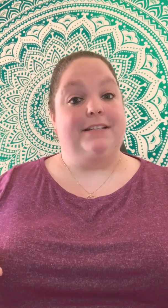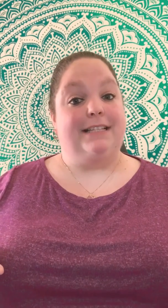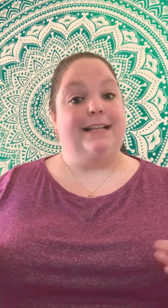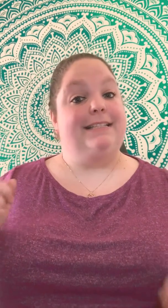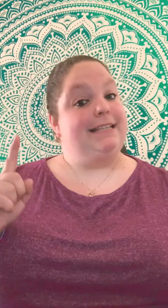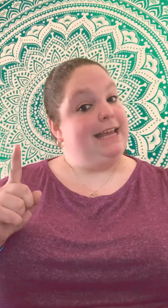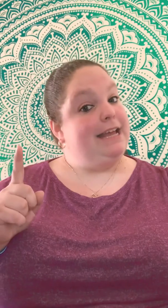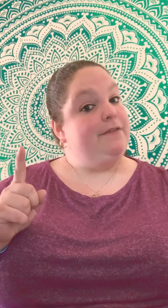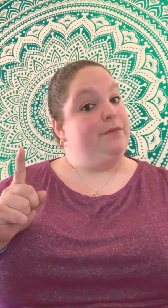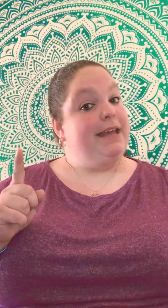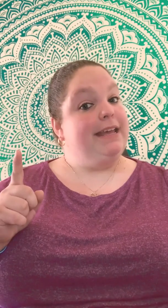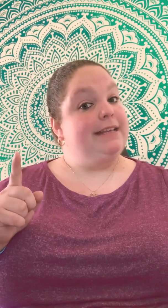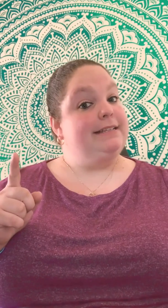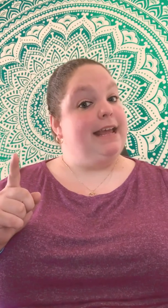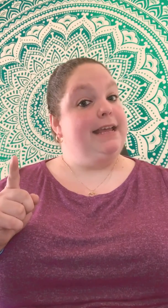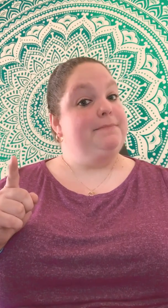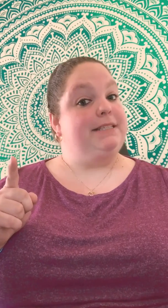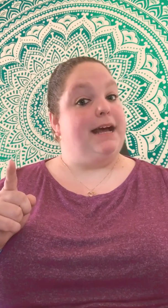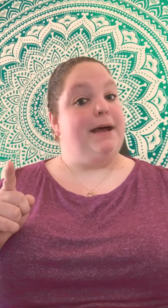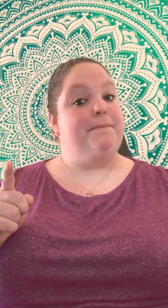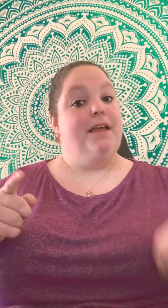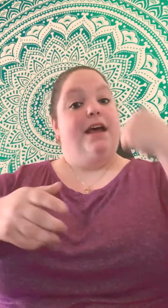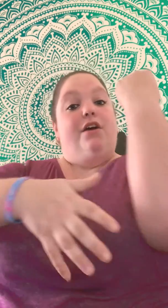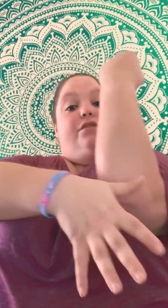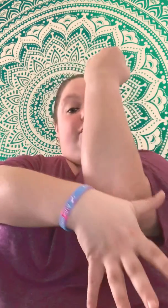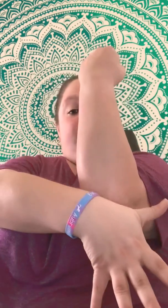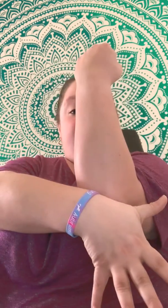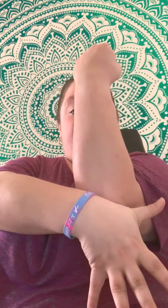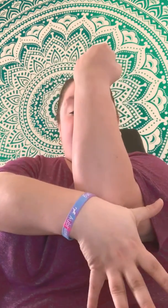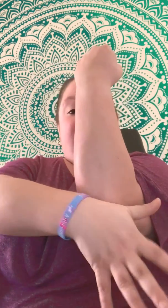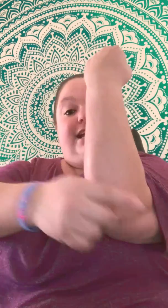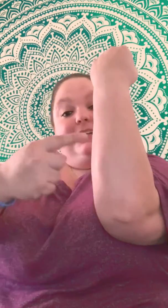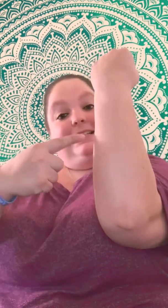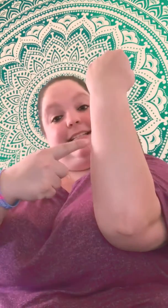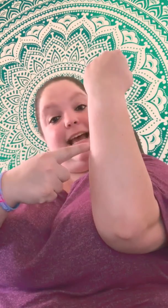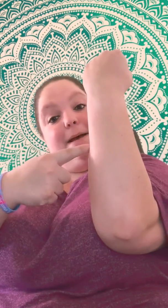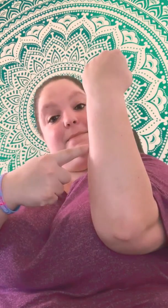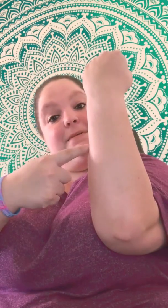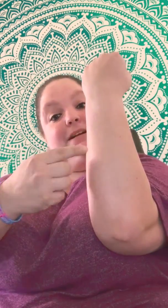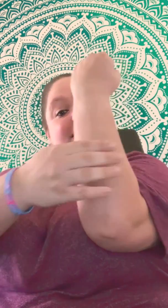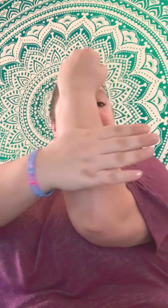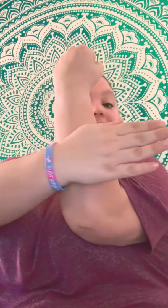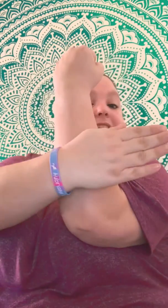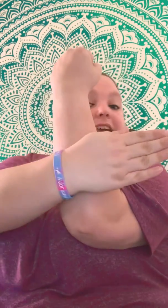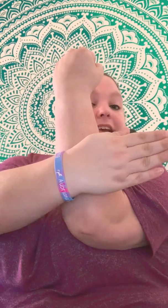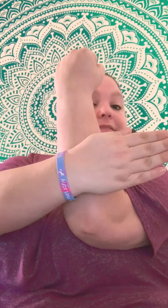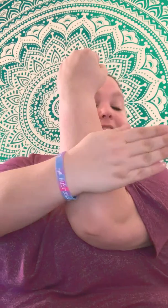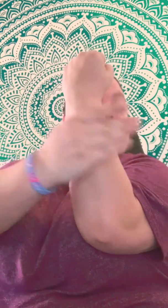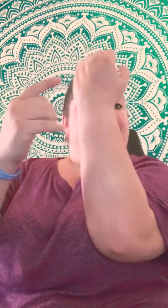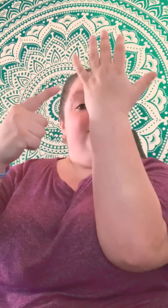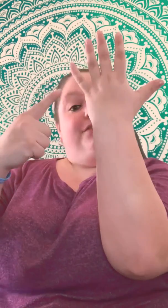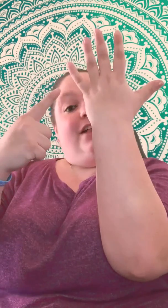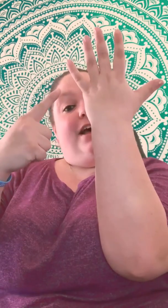Let's see if we can name some. Roots, stem, leaves, flower,